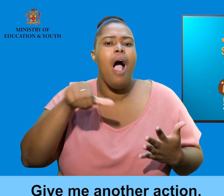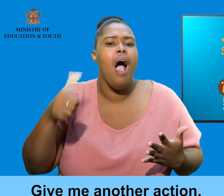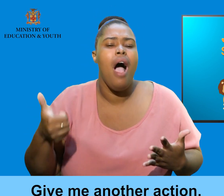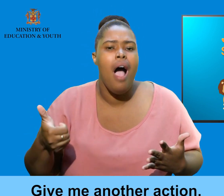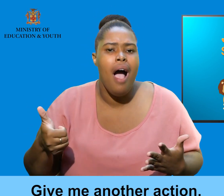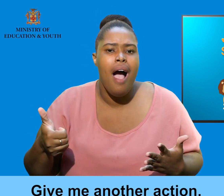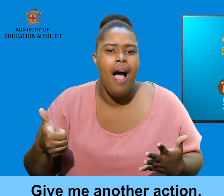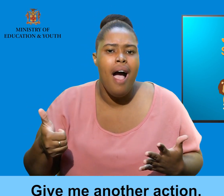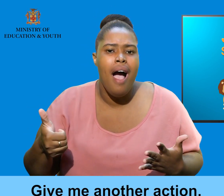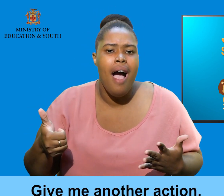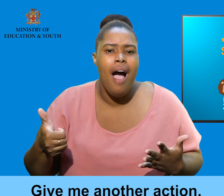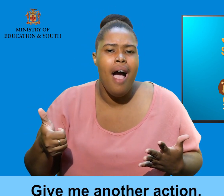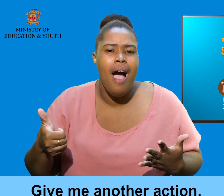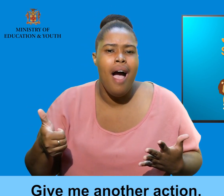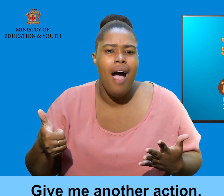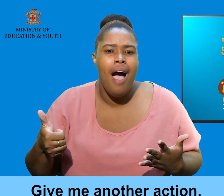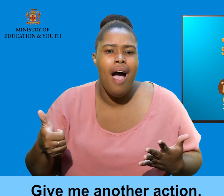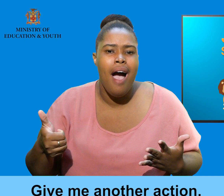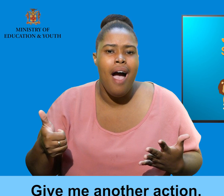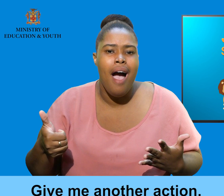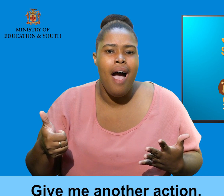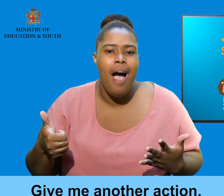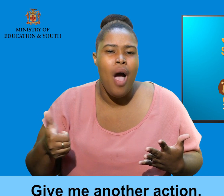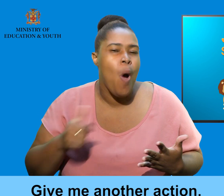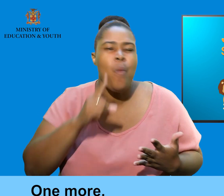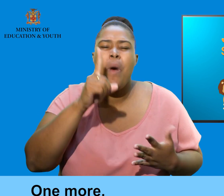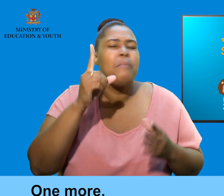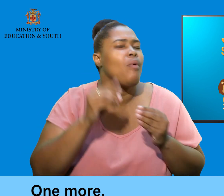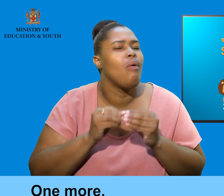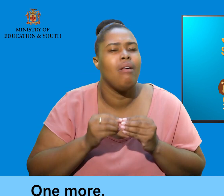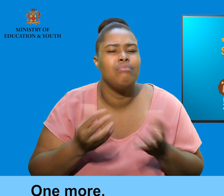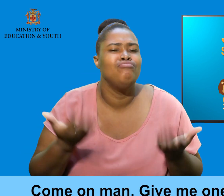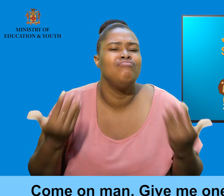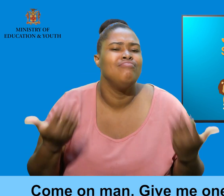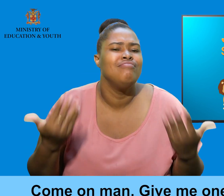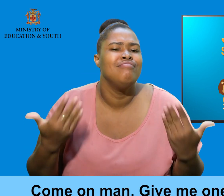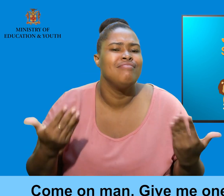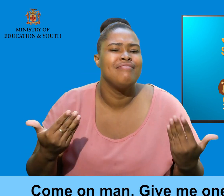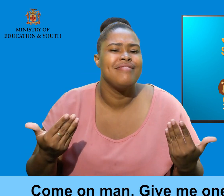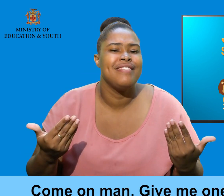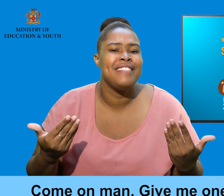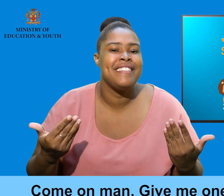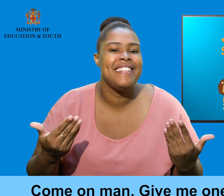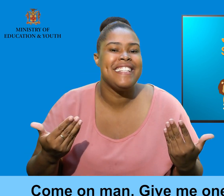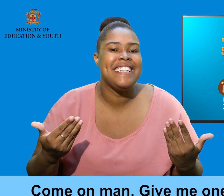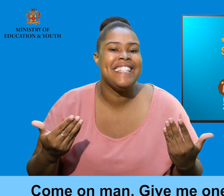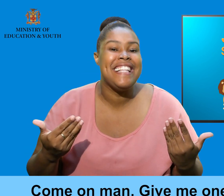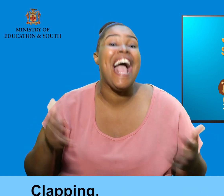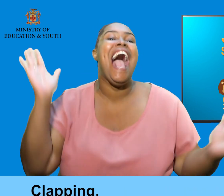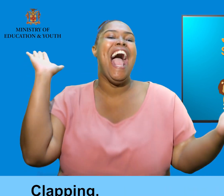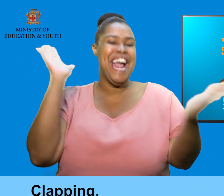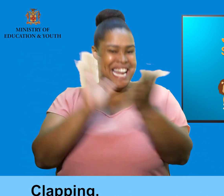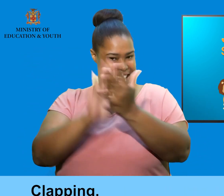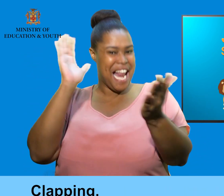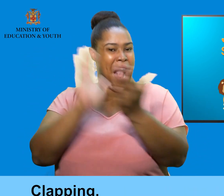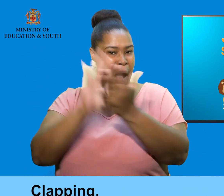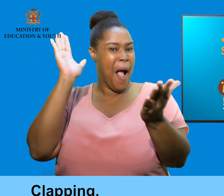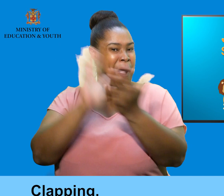Give me another action. One more. Come on, man. Give me one more action. Clapping.